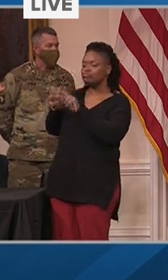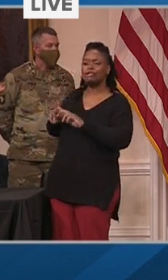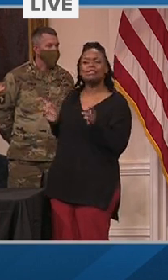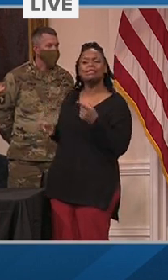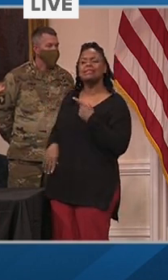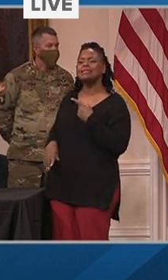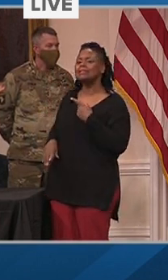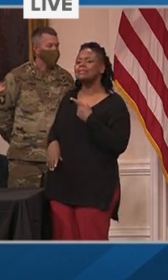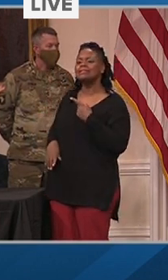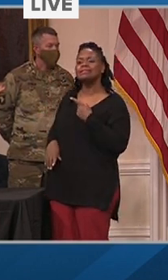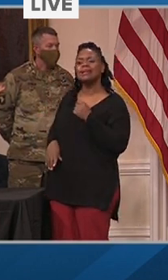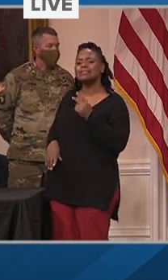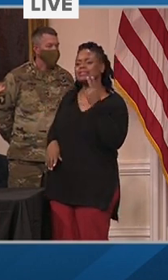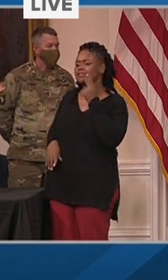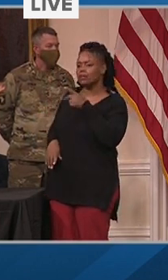state.